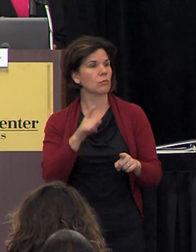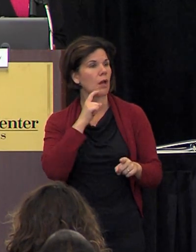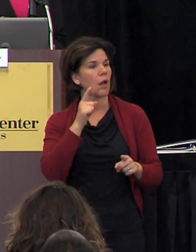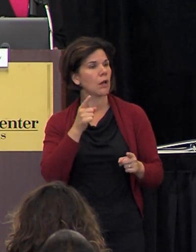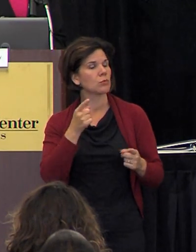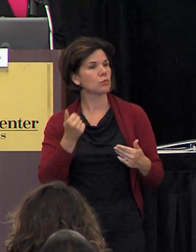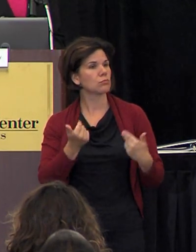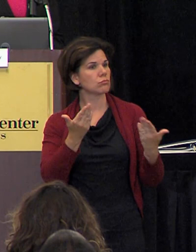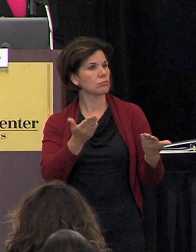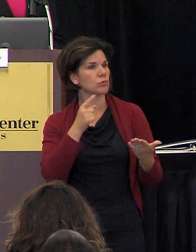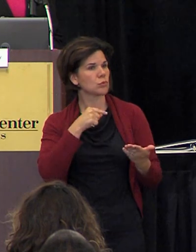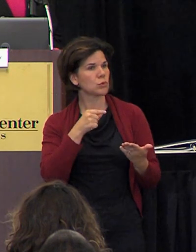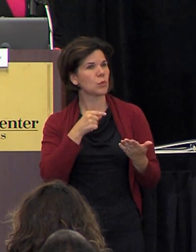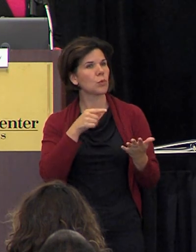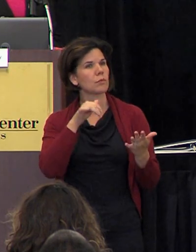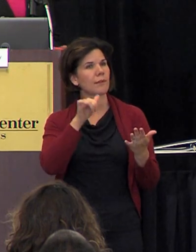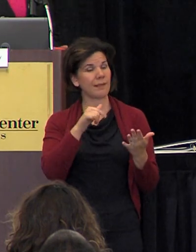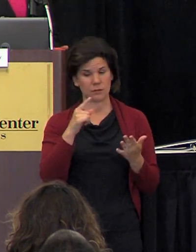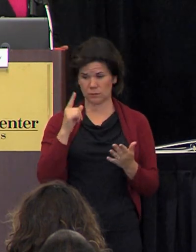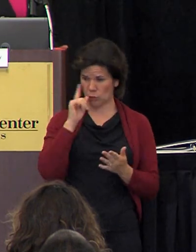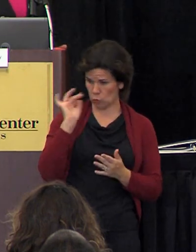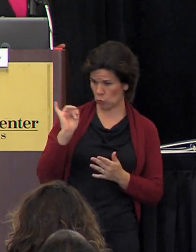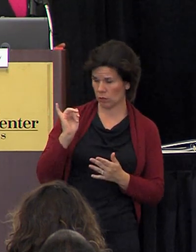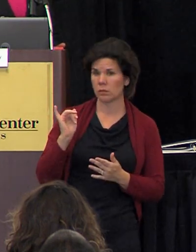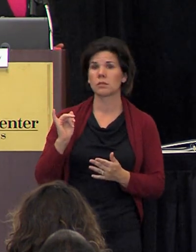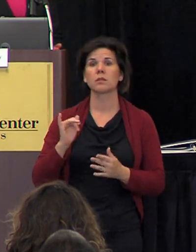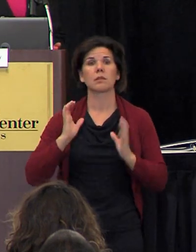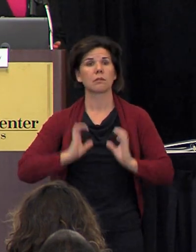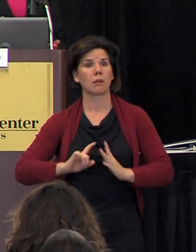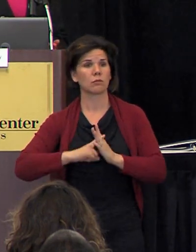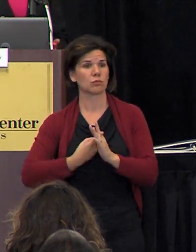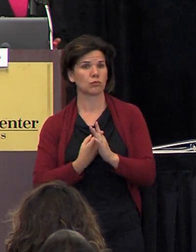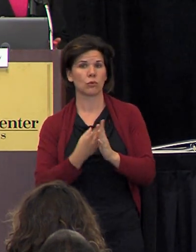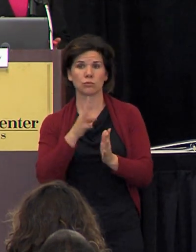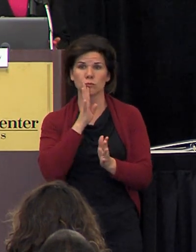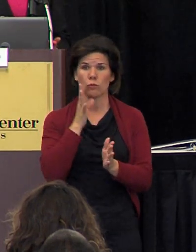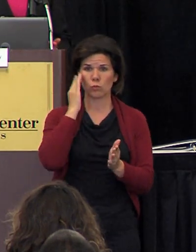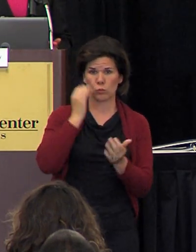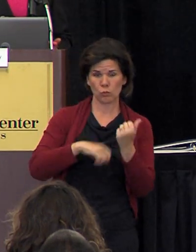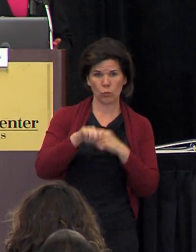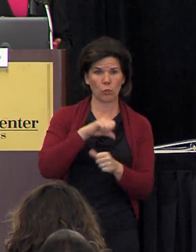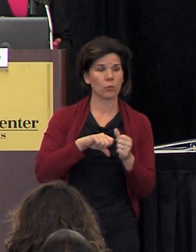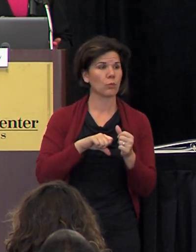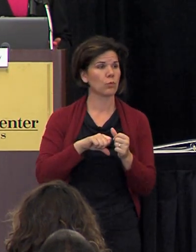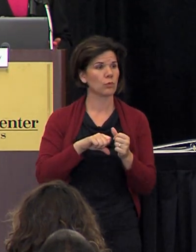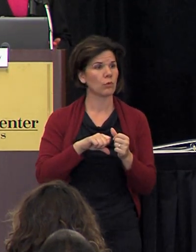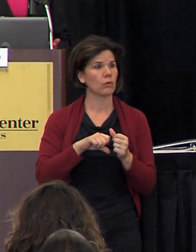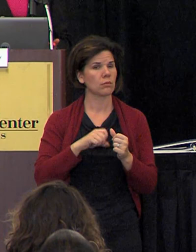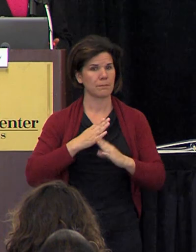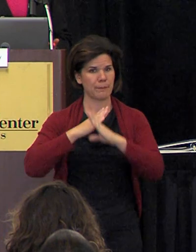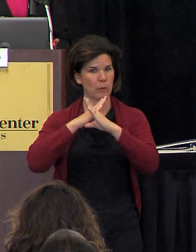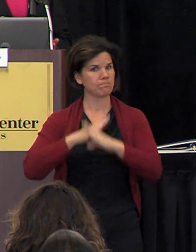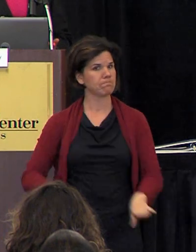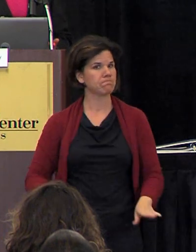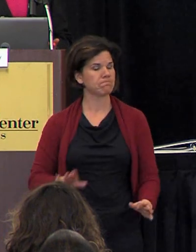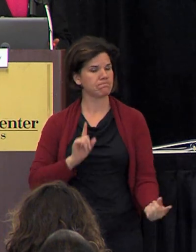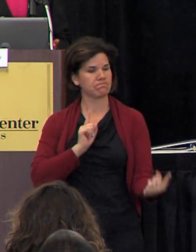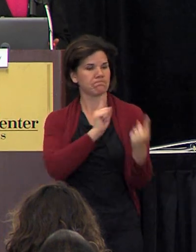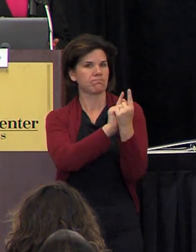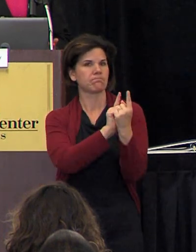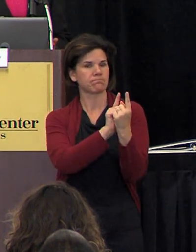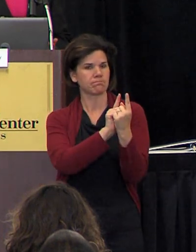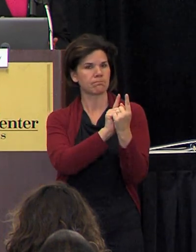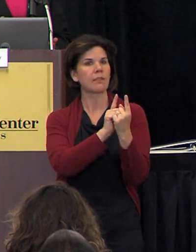you know look and once clients begin to talk and we begin to know each other those barriers break down there